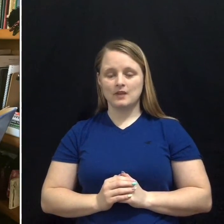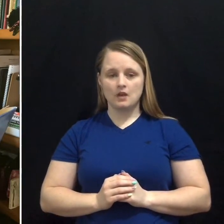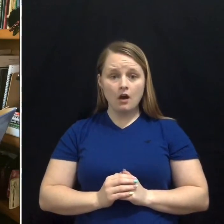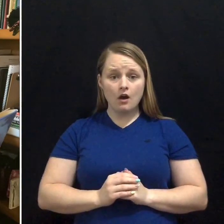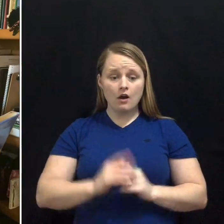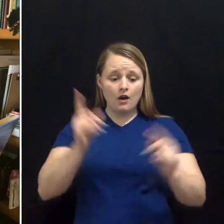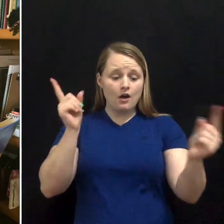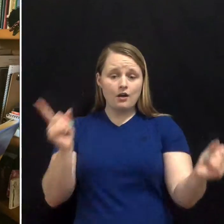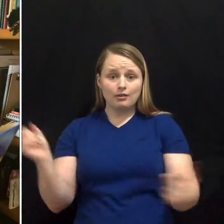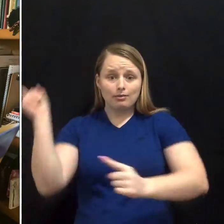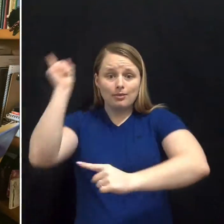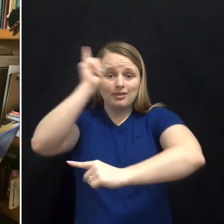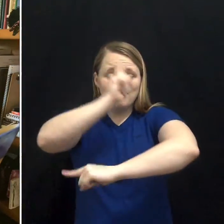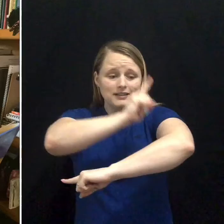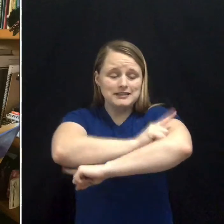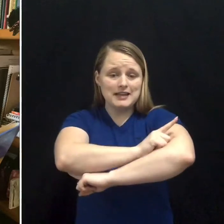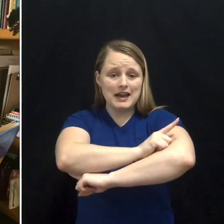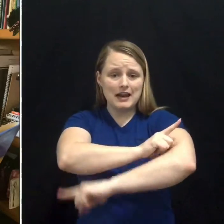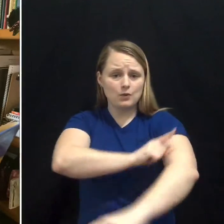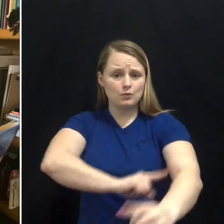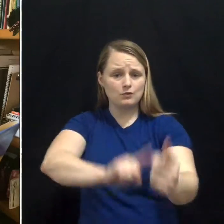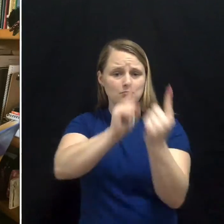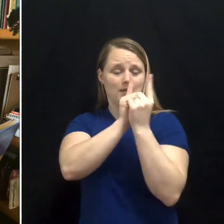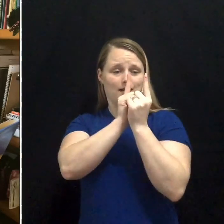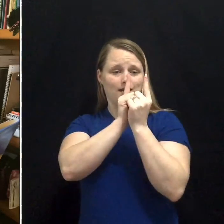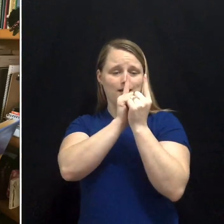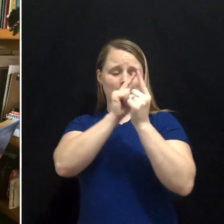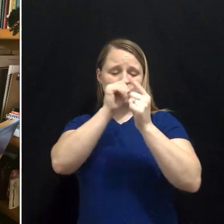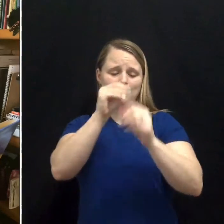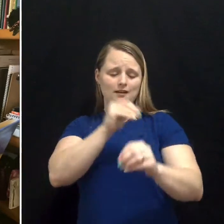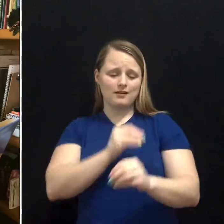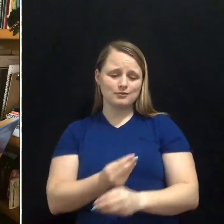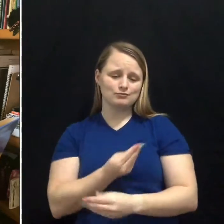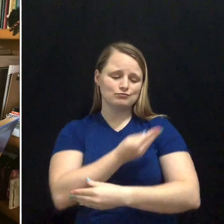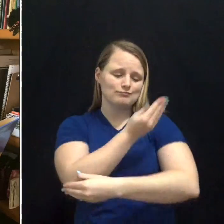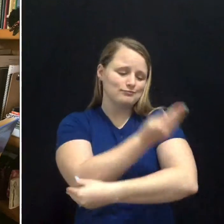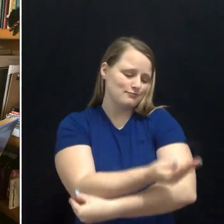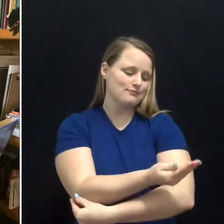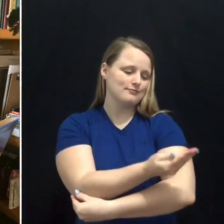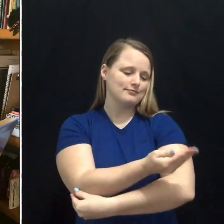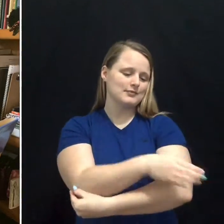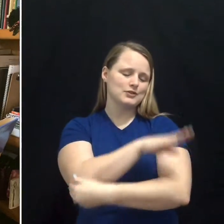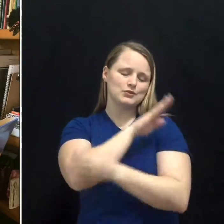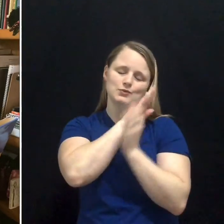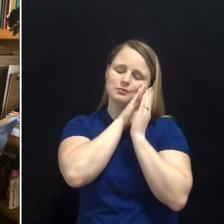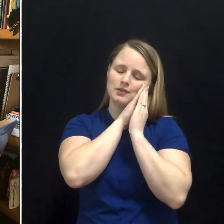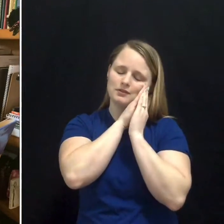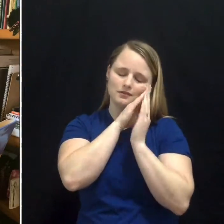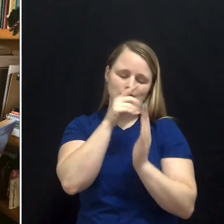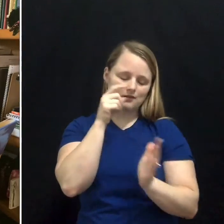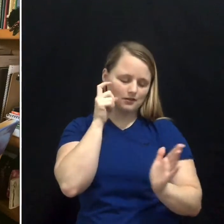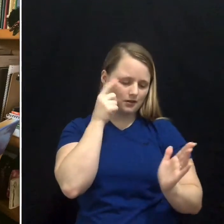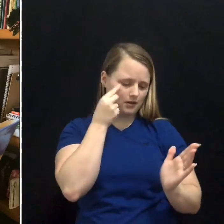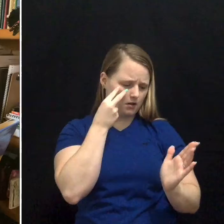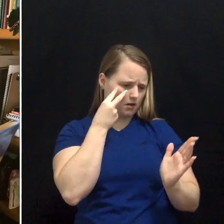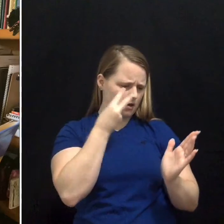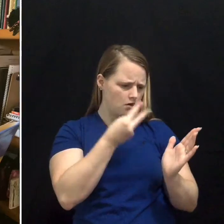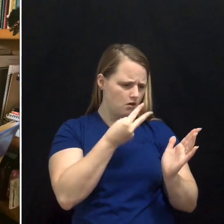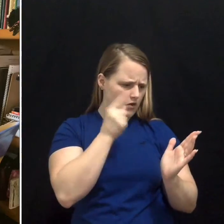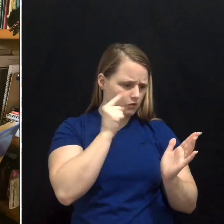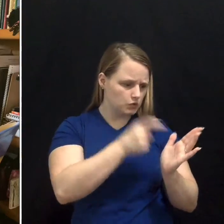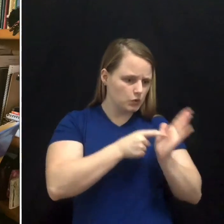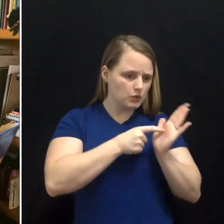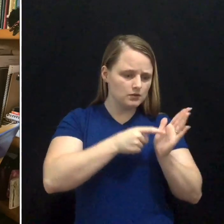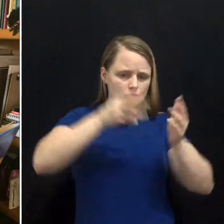On the day that we met and I put you to bed, I noticed a crown on the